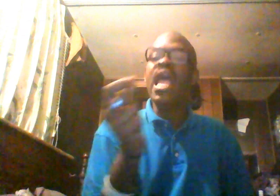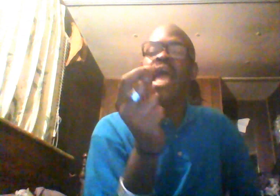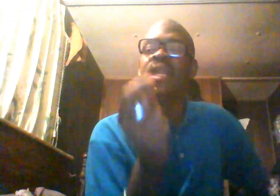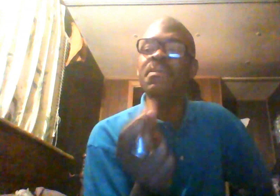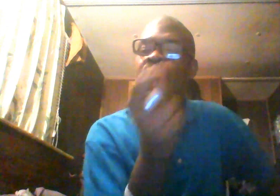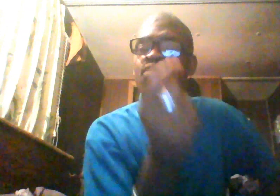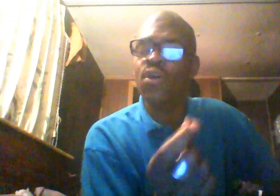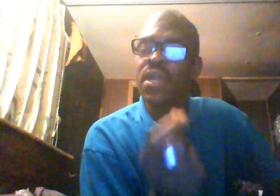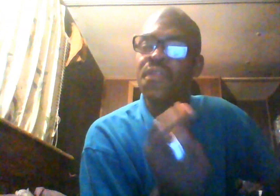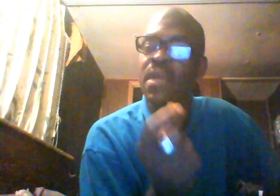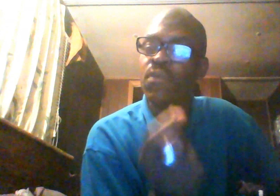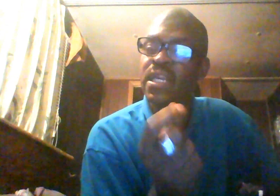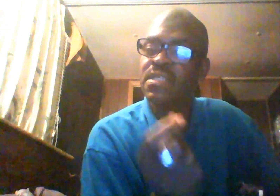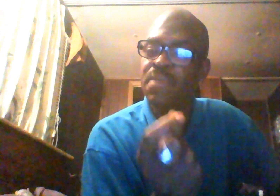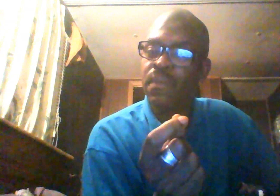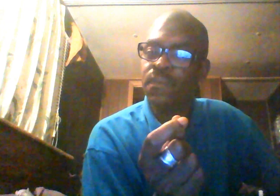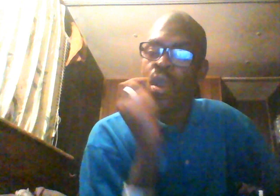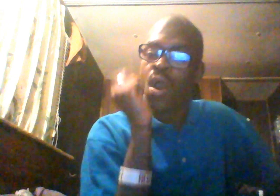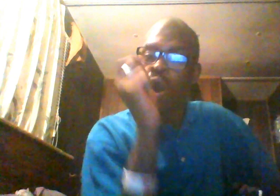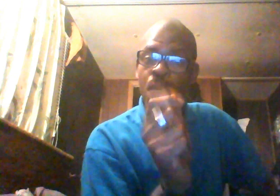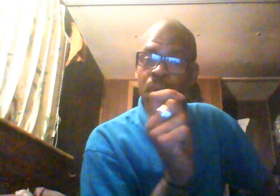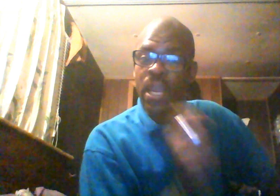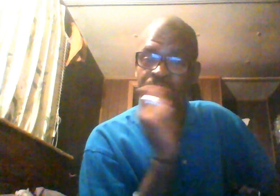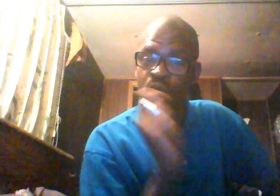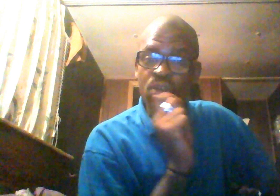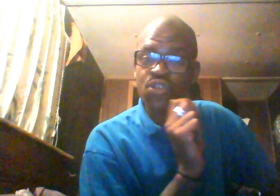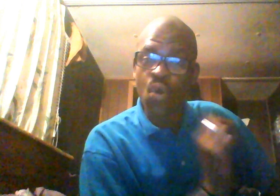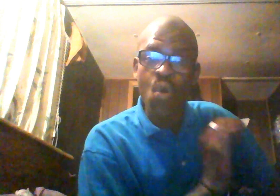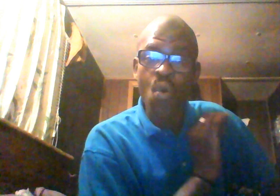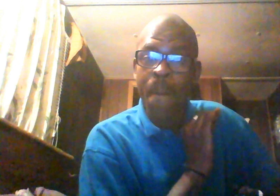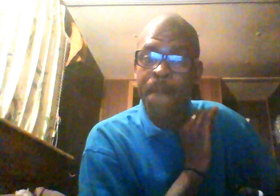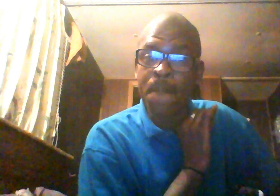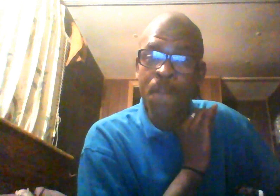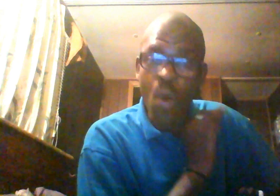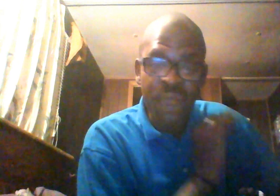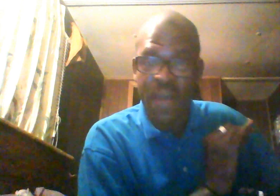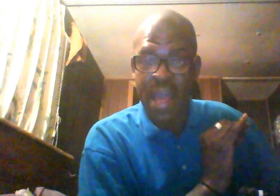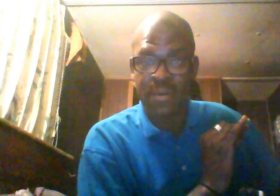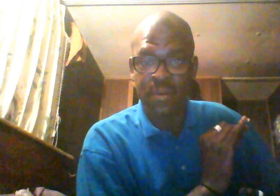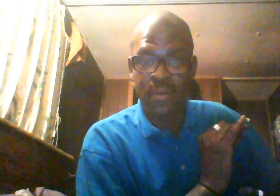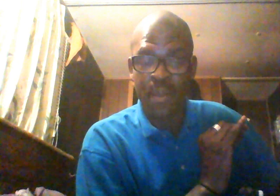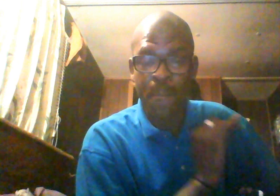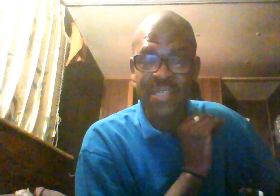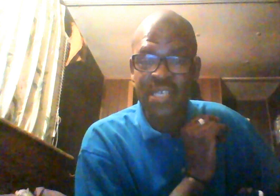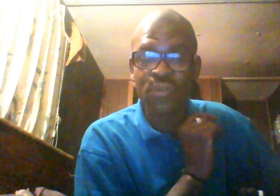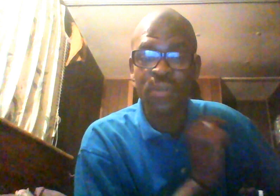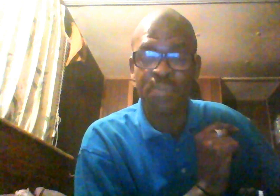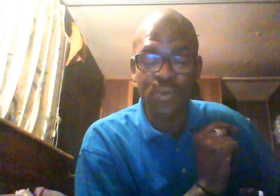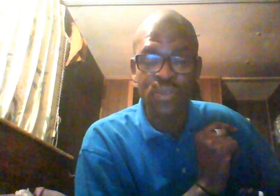And let me, you know, another thing that really gets me, Oprah, if you are so mortified by sexual abuse